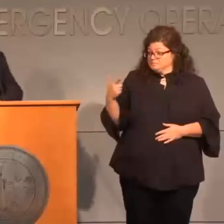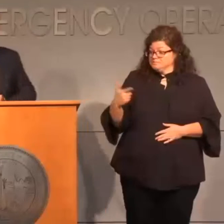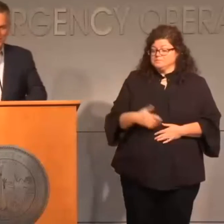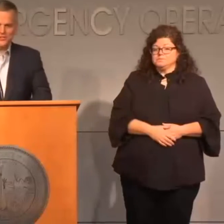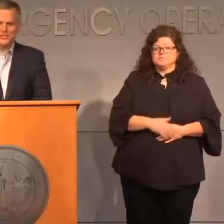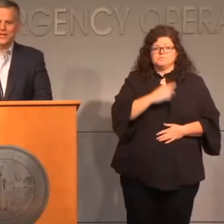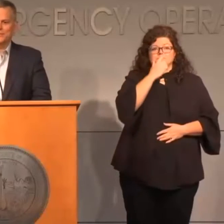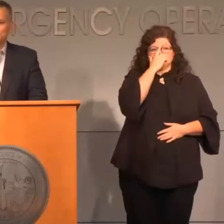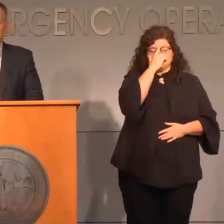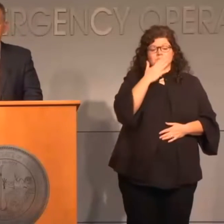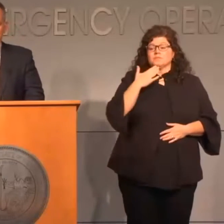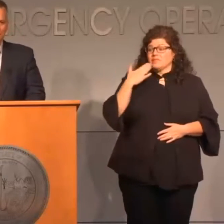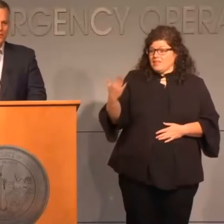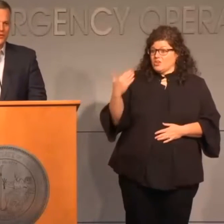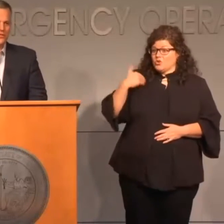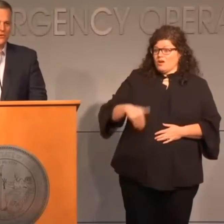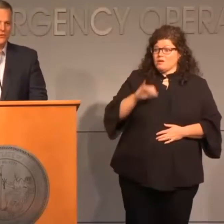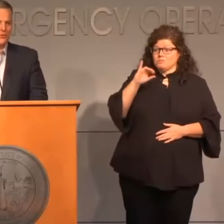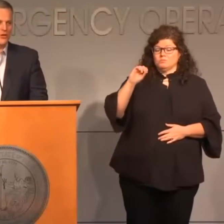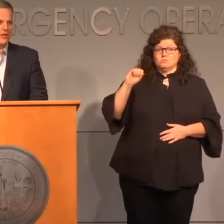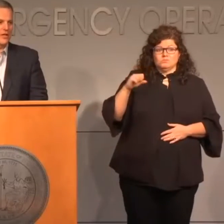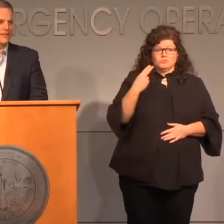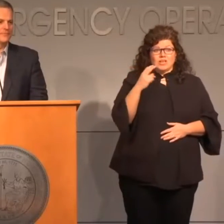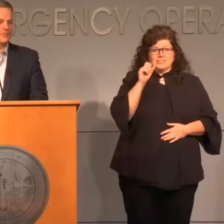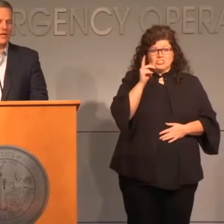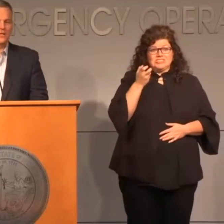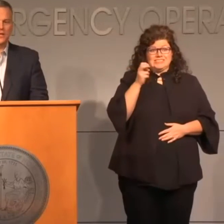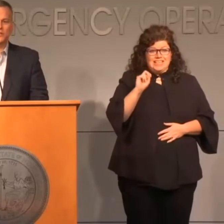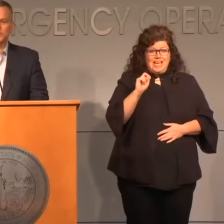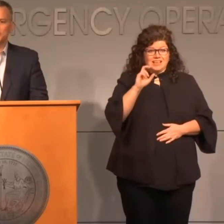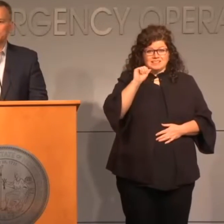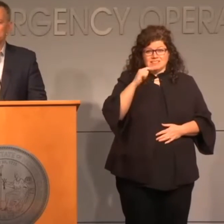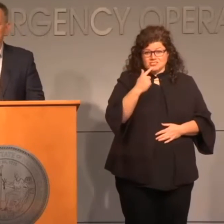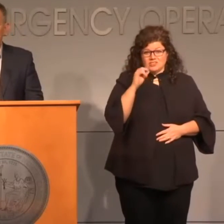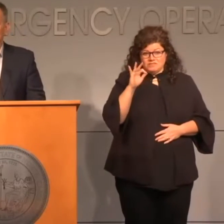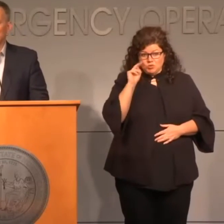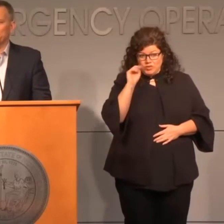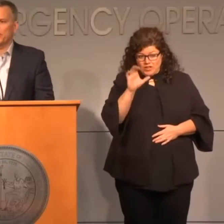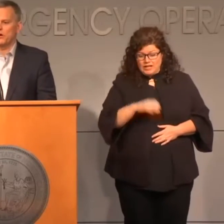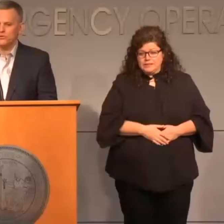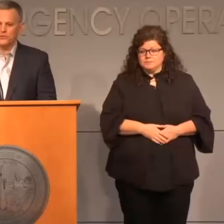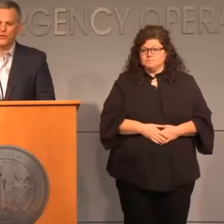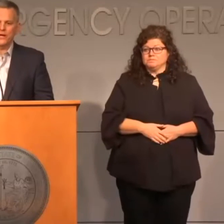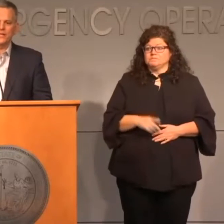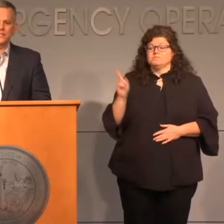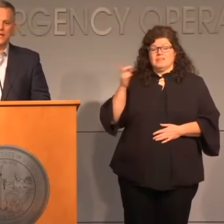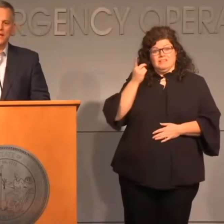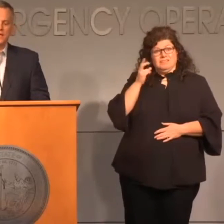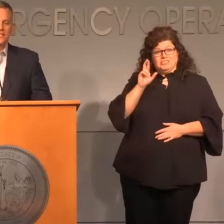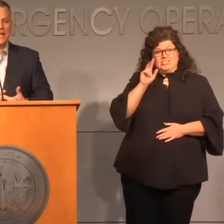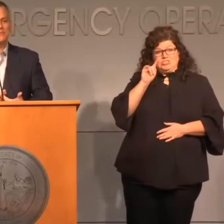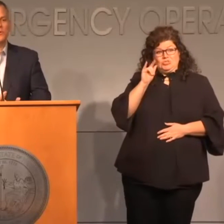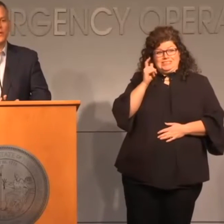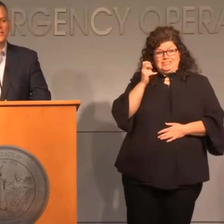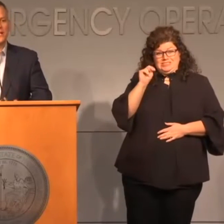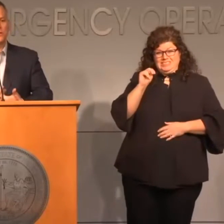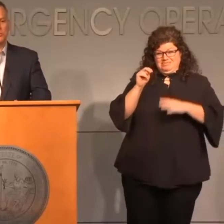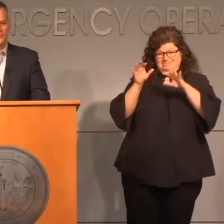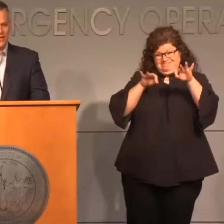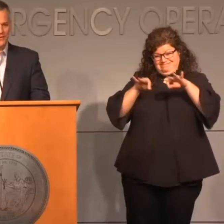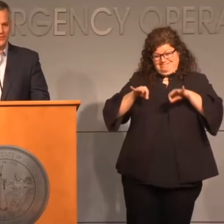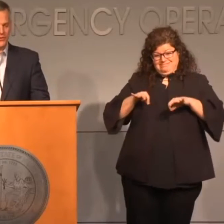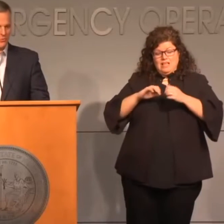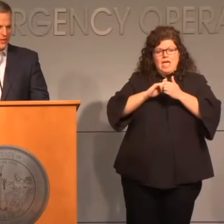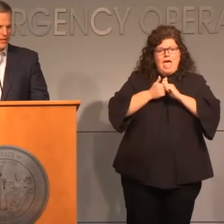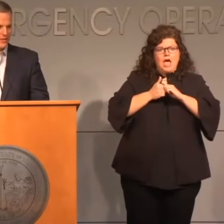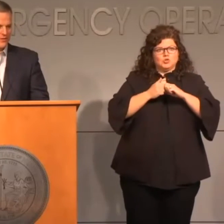Thank you, Dr. Tilson. I am Josh Stein, Attorney General of North Carolina. Dr. Tilson just went through a host of ways, steps that we can take